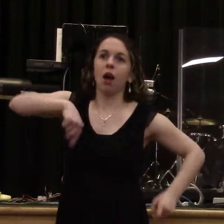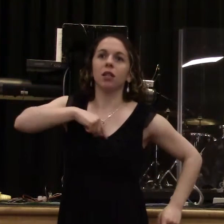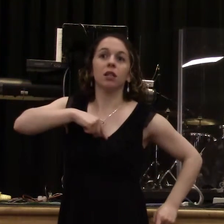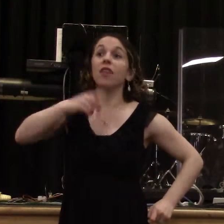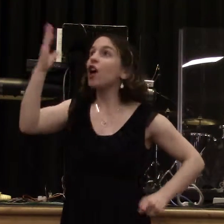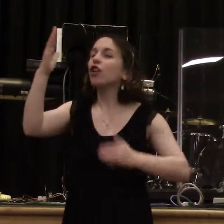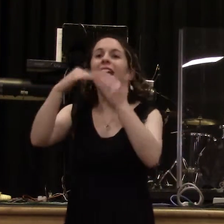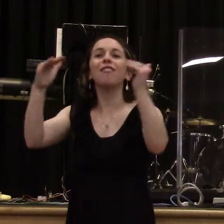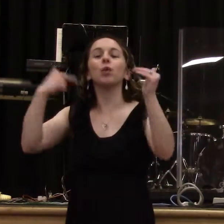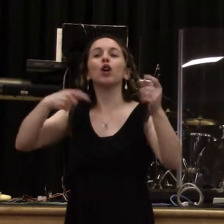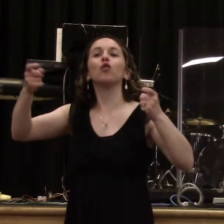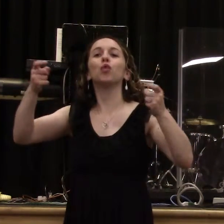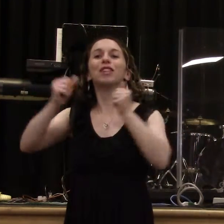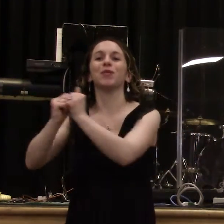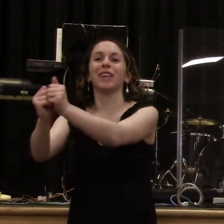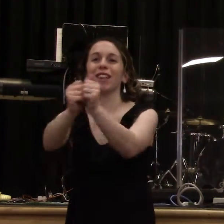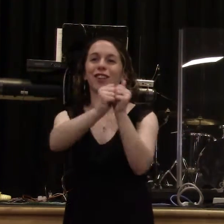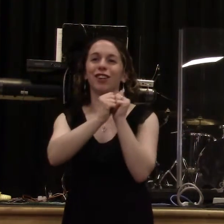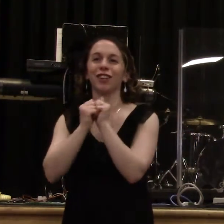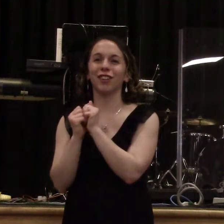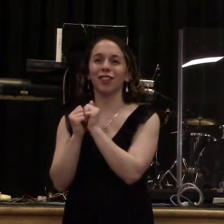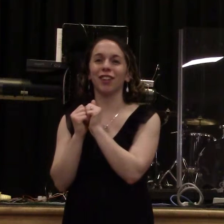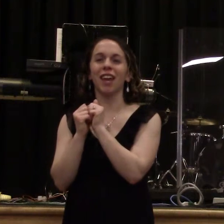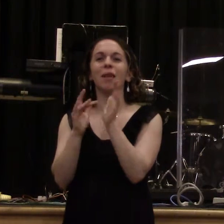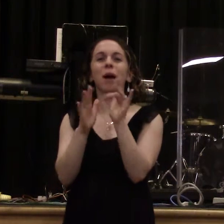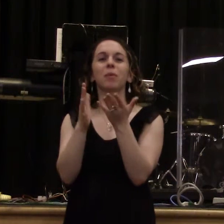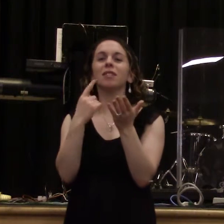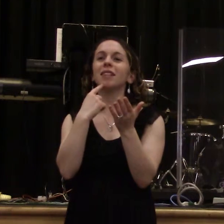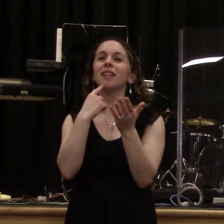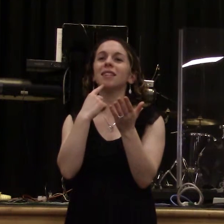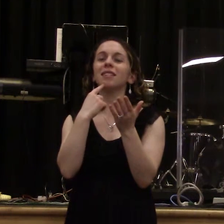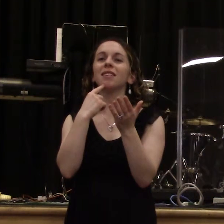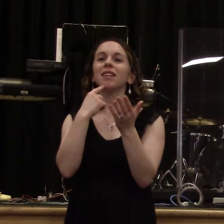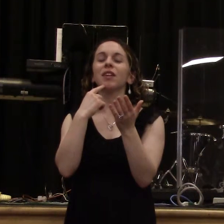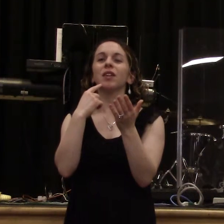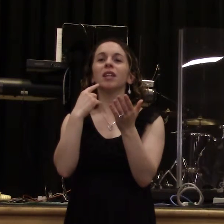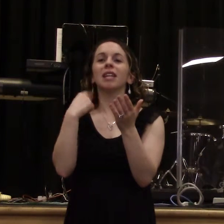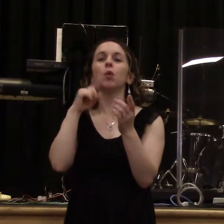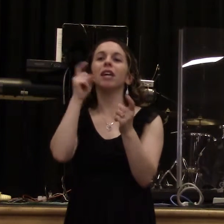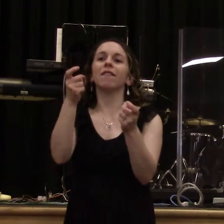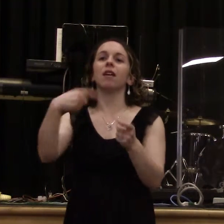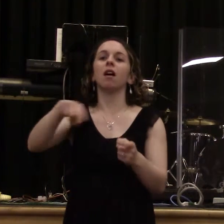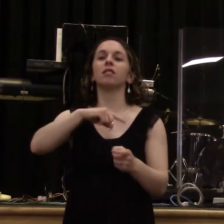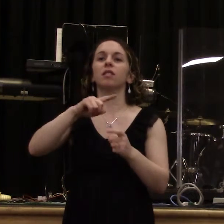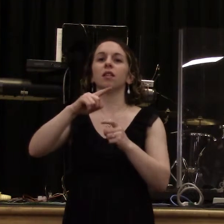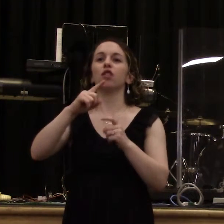like 6 o'clock and the sun's coming over the horizon and you see that one star. How many people have seen the morning star? And how,